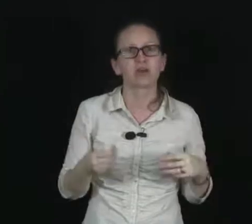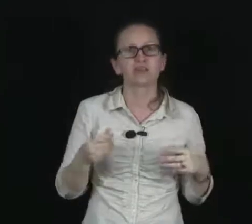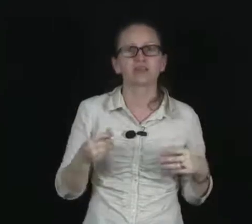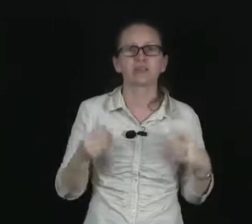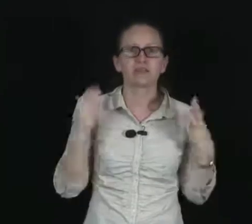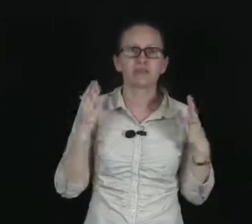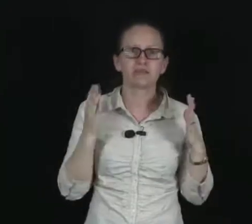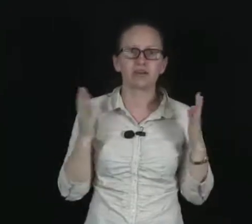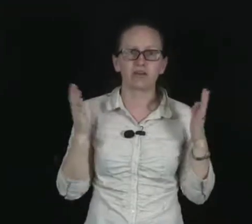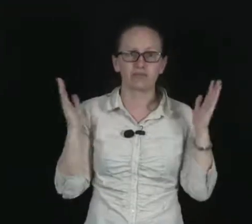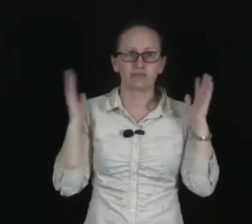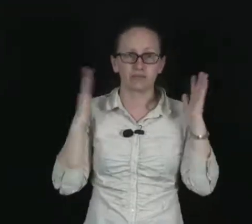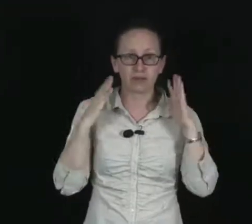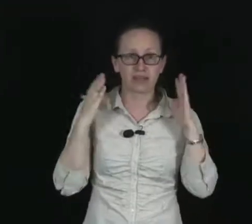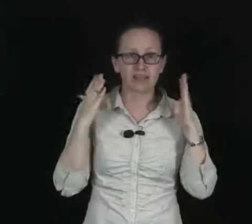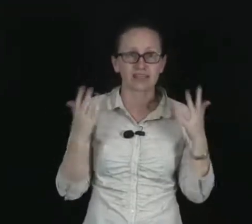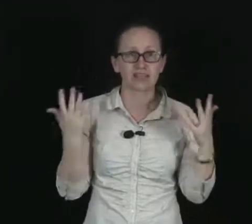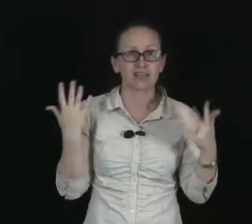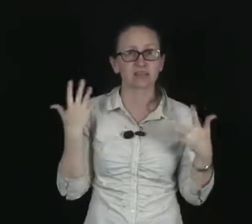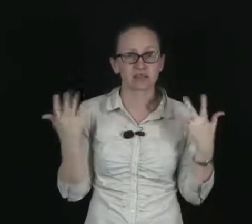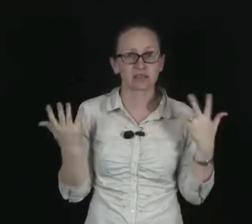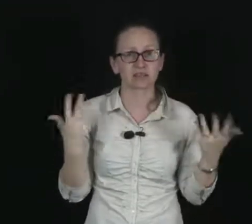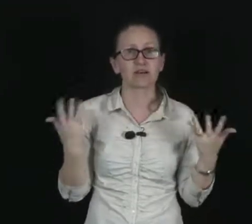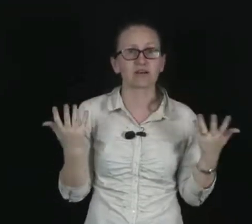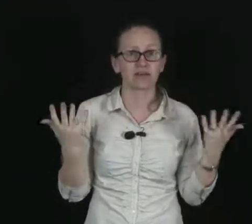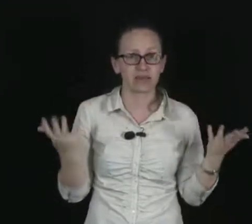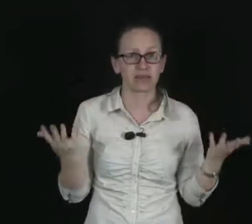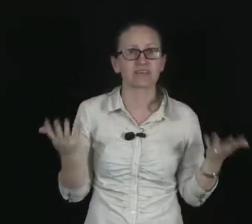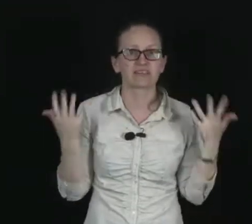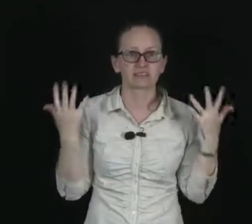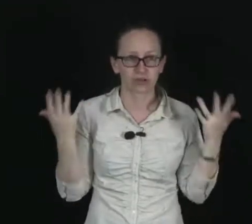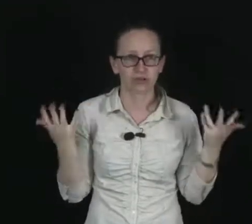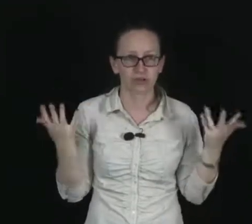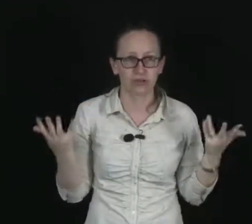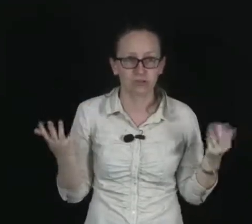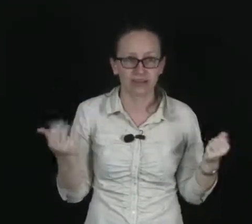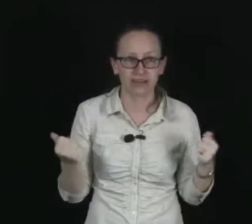So this can be very good for brain scans because a lot of blood goes to your brain.